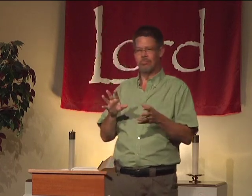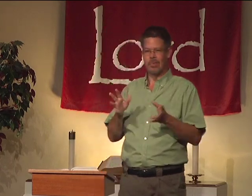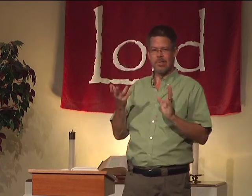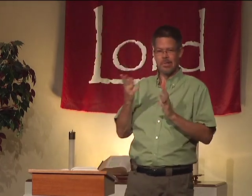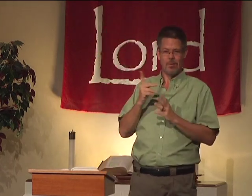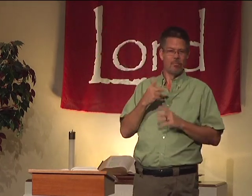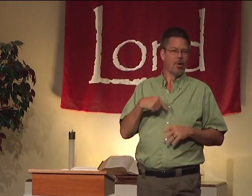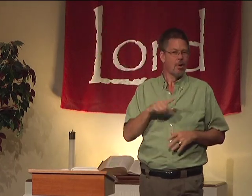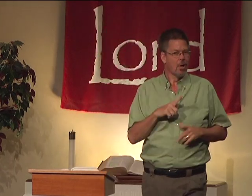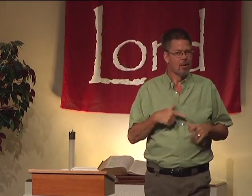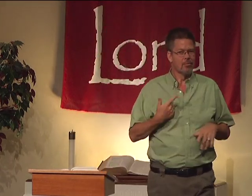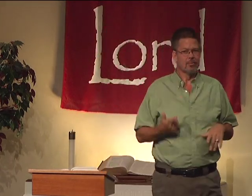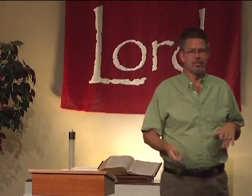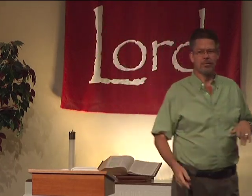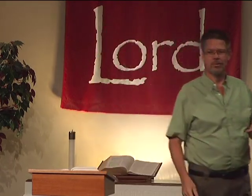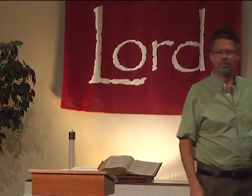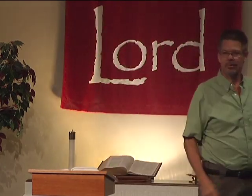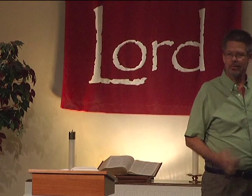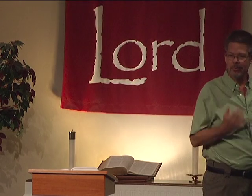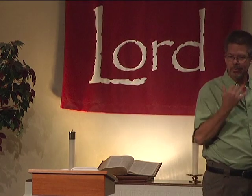earth. Trying to mess up our lives.